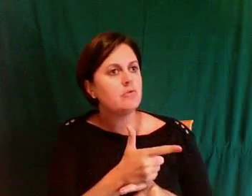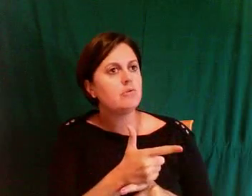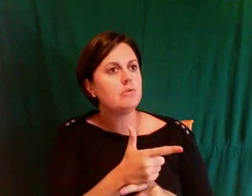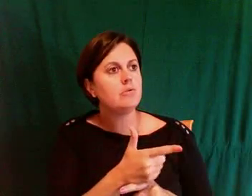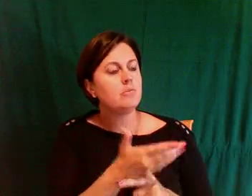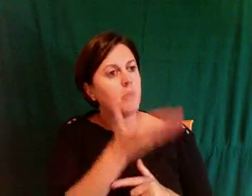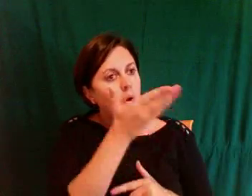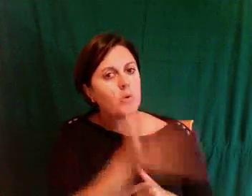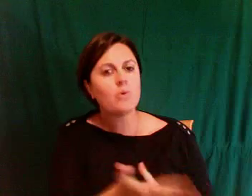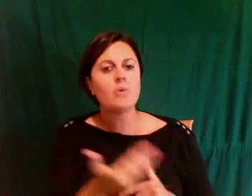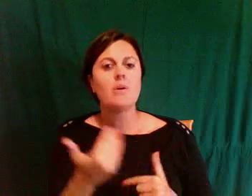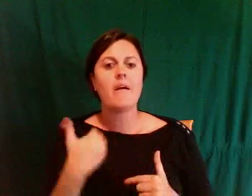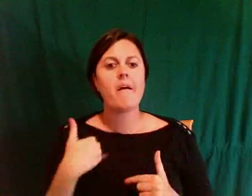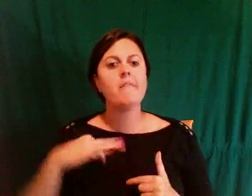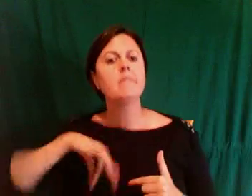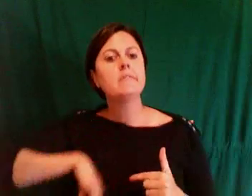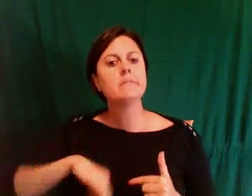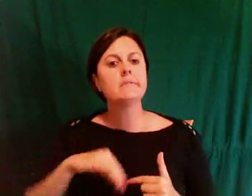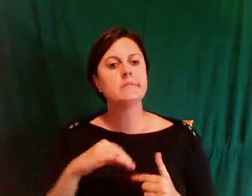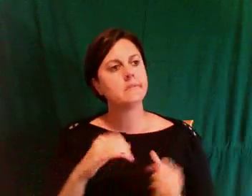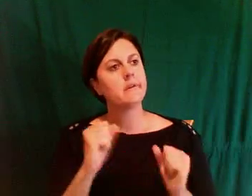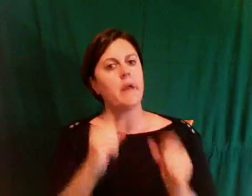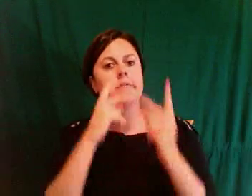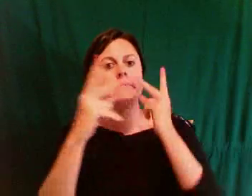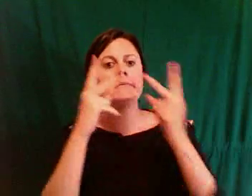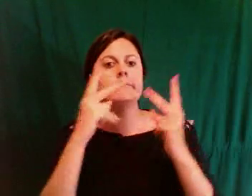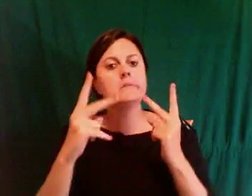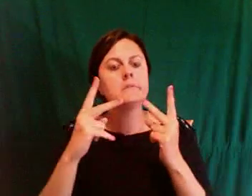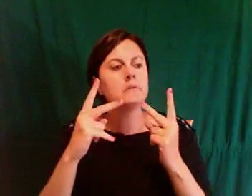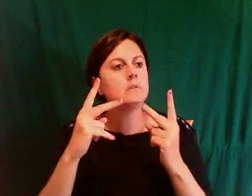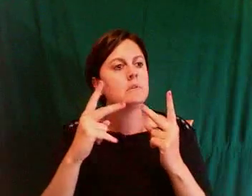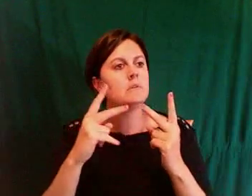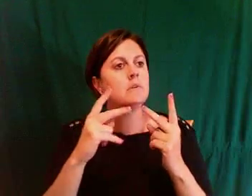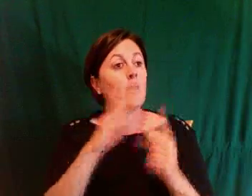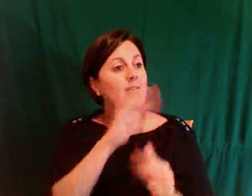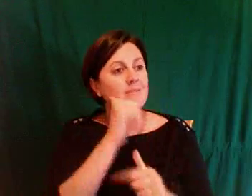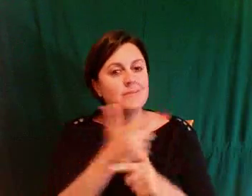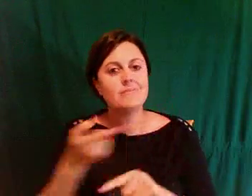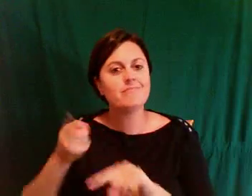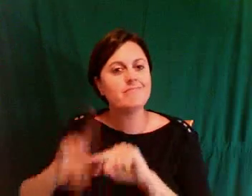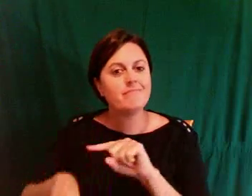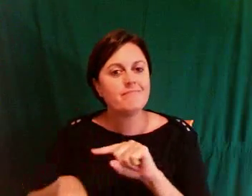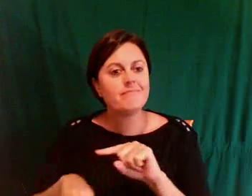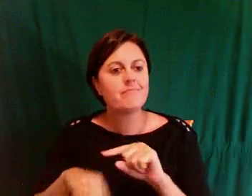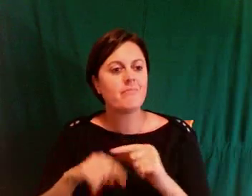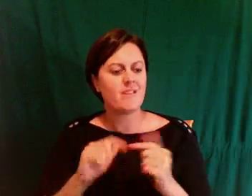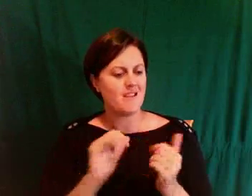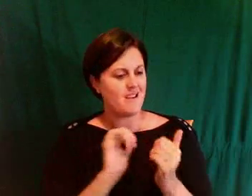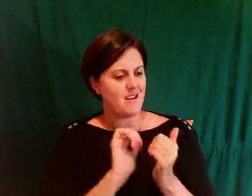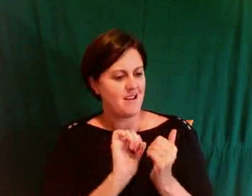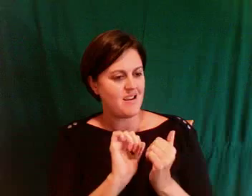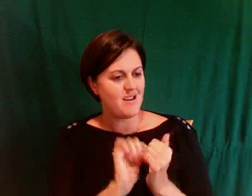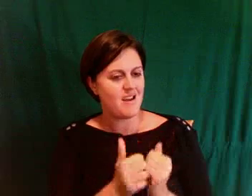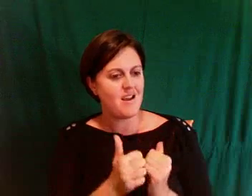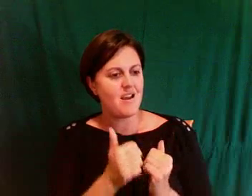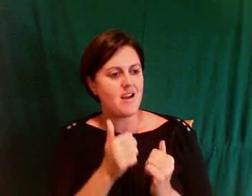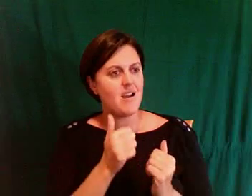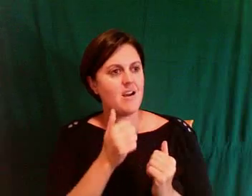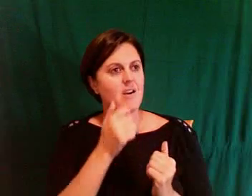advantage of the side? And how did you use that to further the two of you